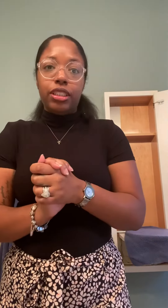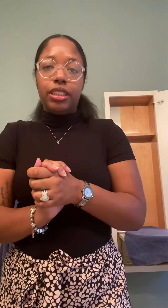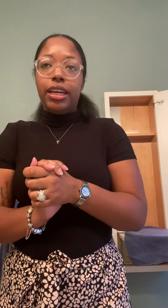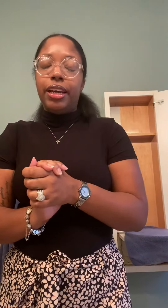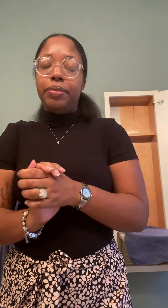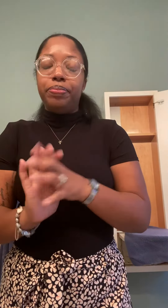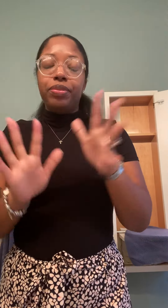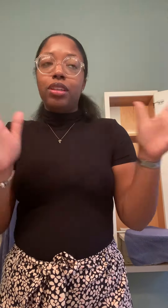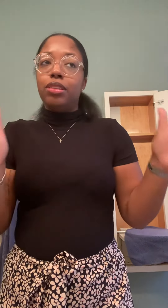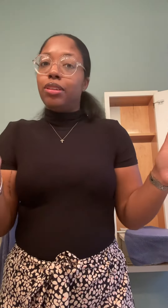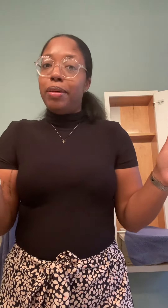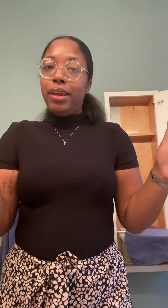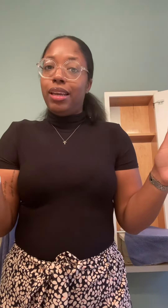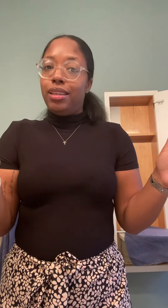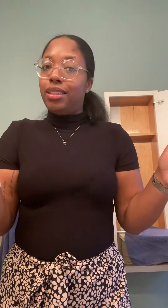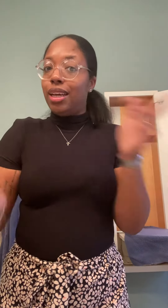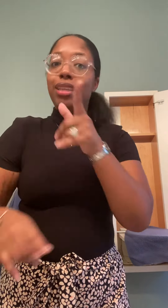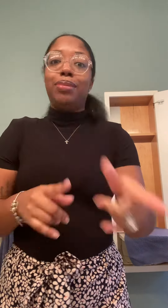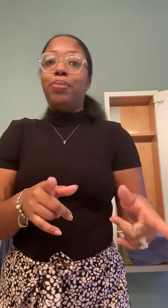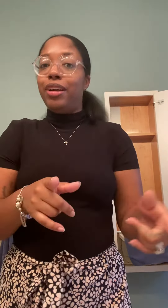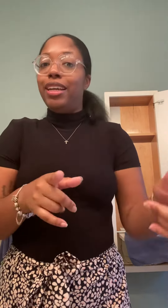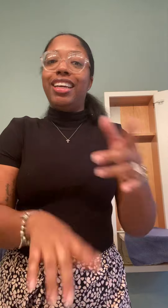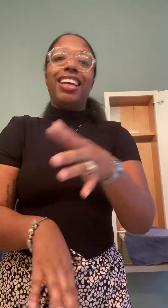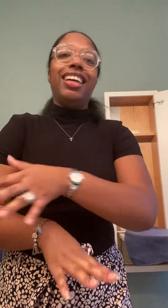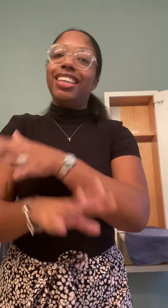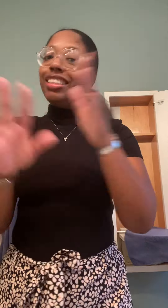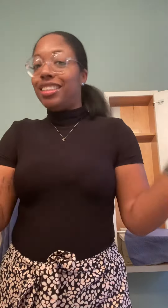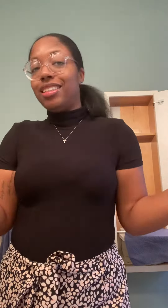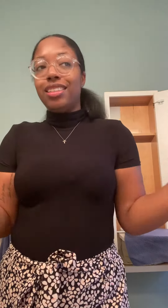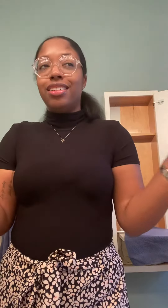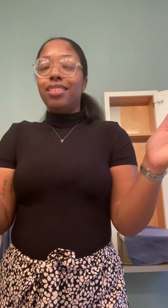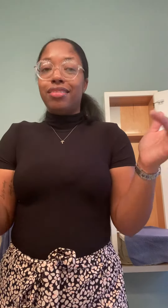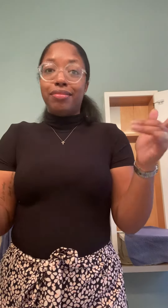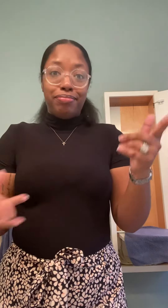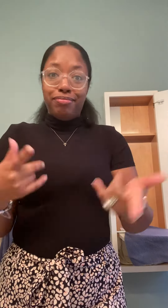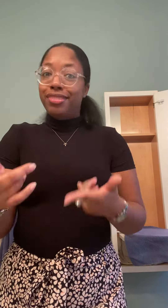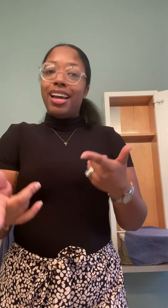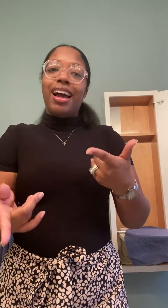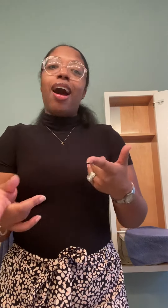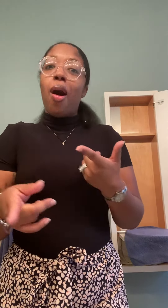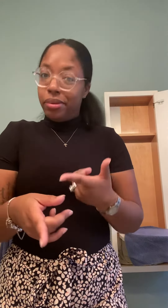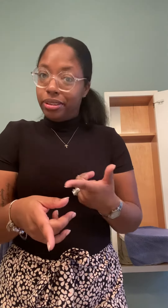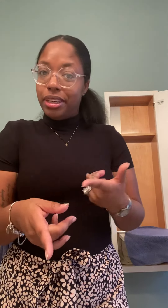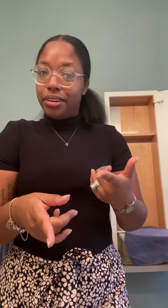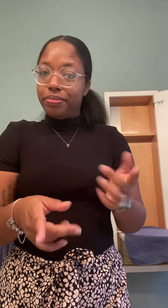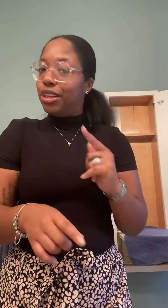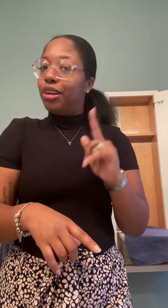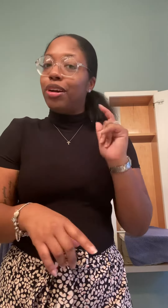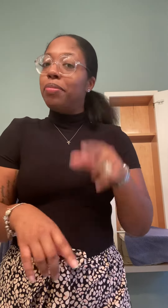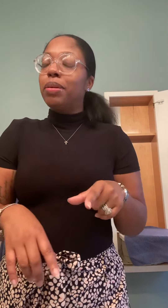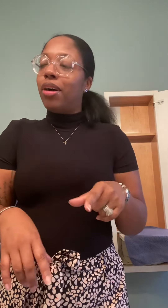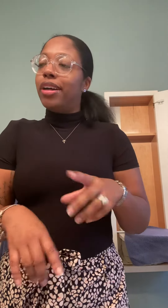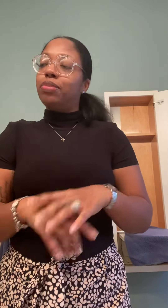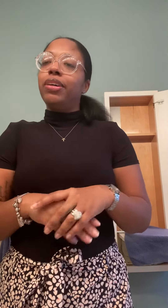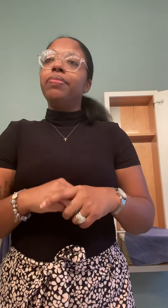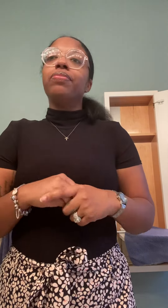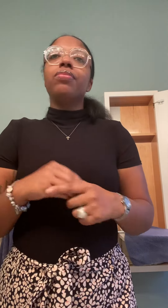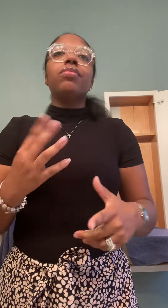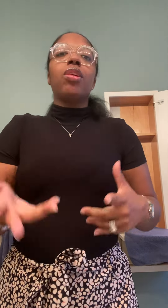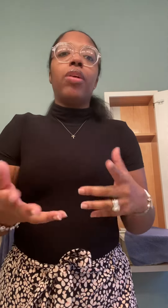today. So that means spring is almost here. It don't come to March, but we're